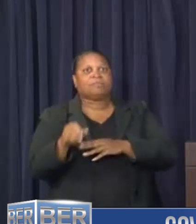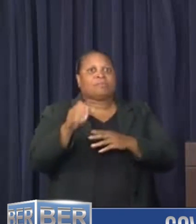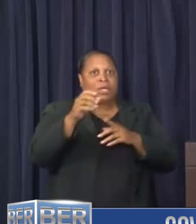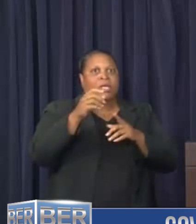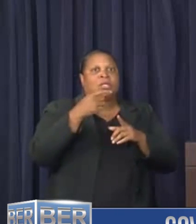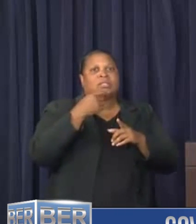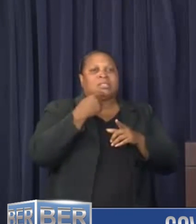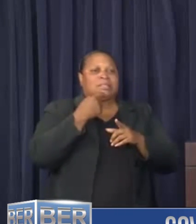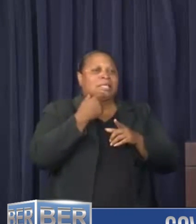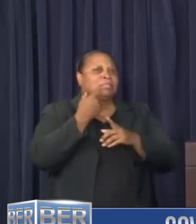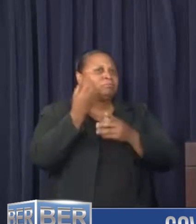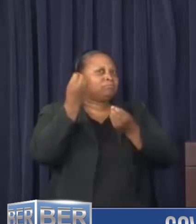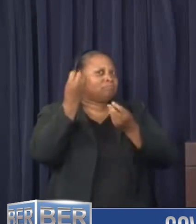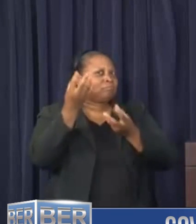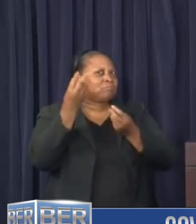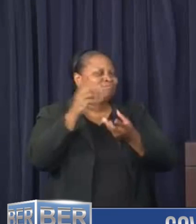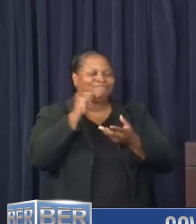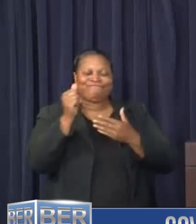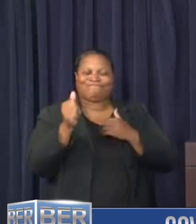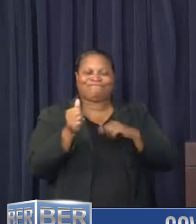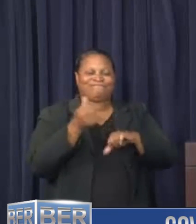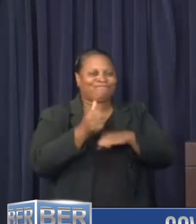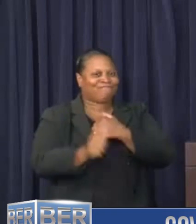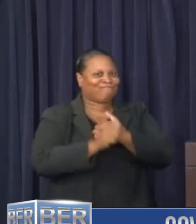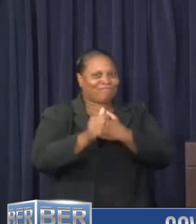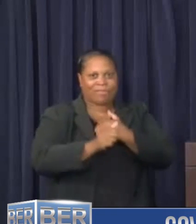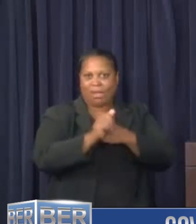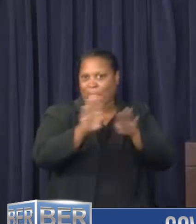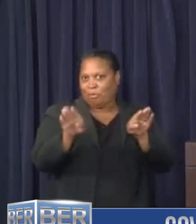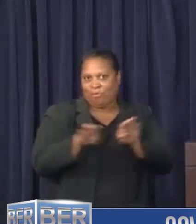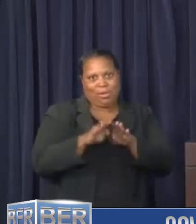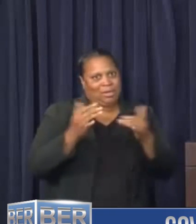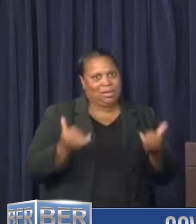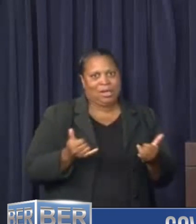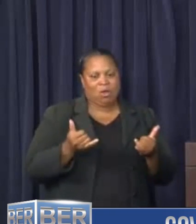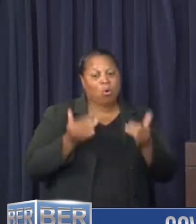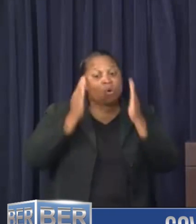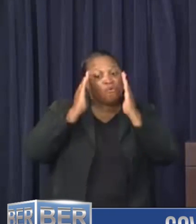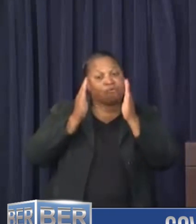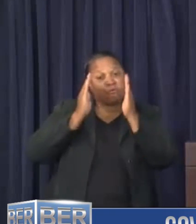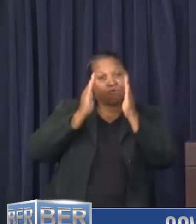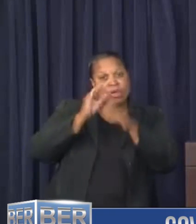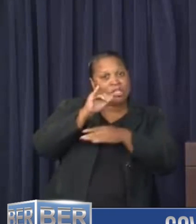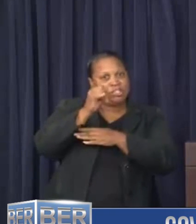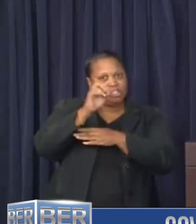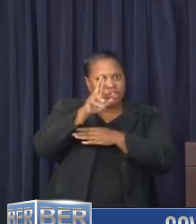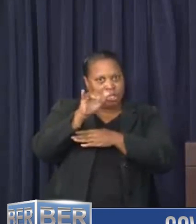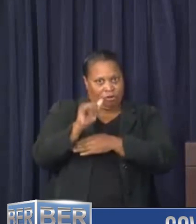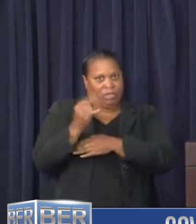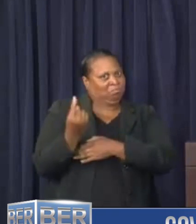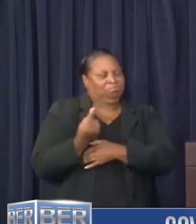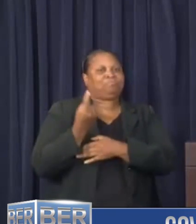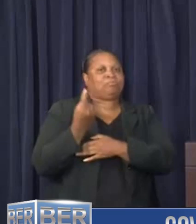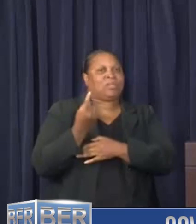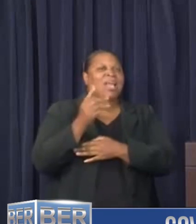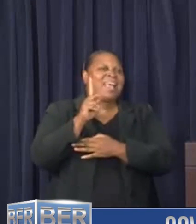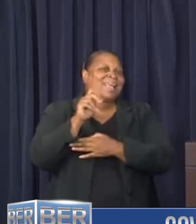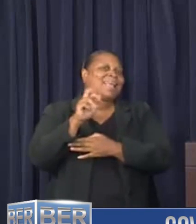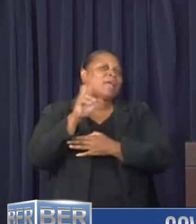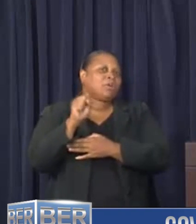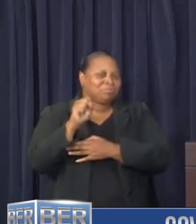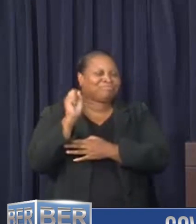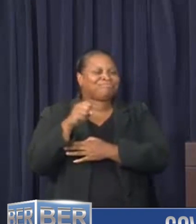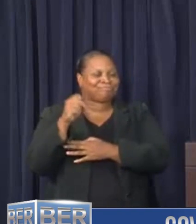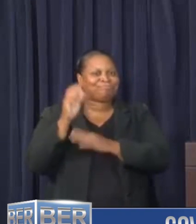those two systems is they're not a threat to Bermuda at this time, we're looking we're focusing on Jerry. As it comes to Karen, it's